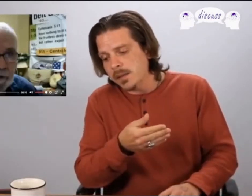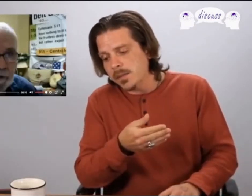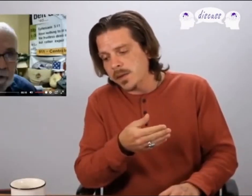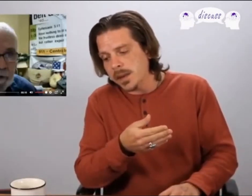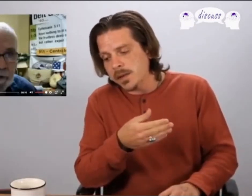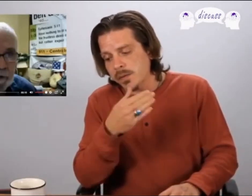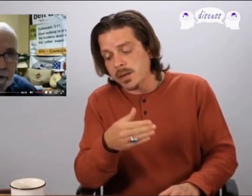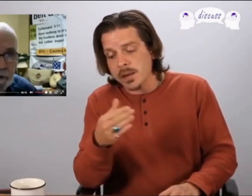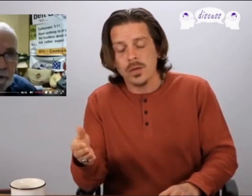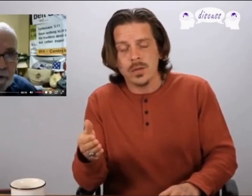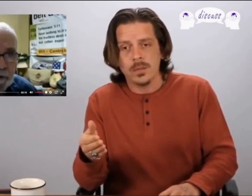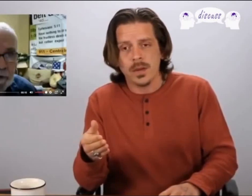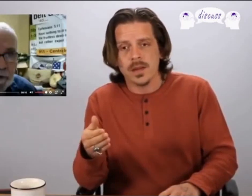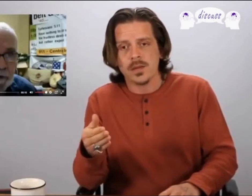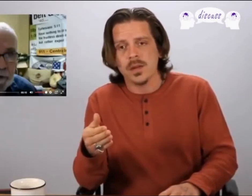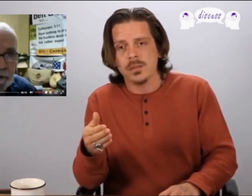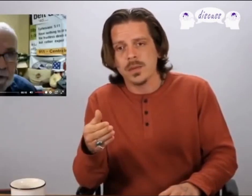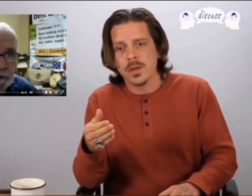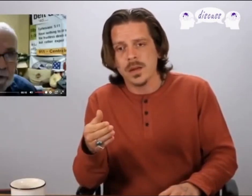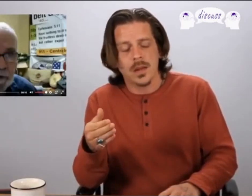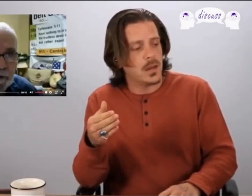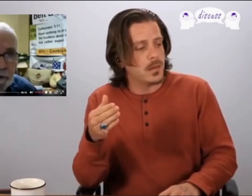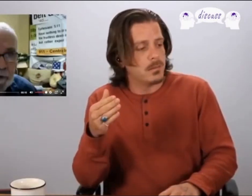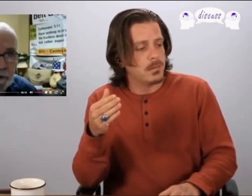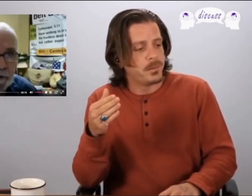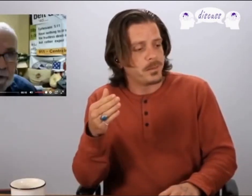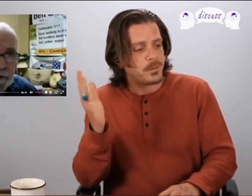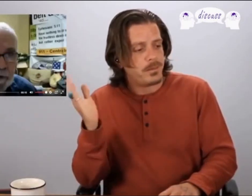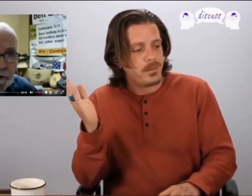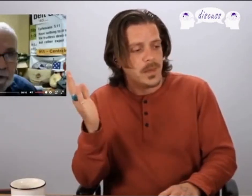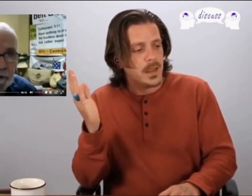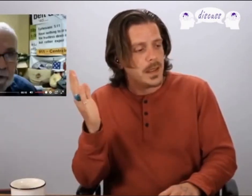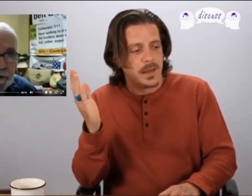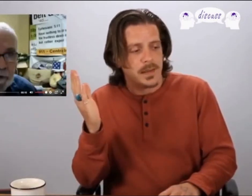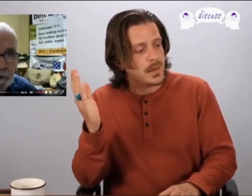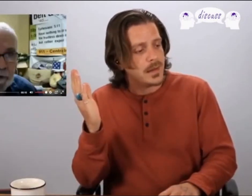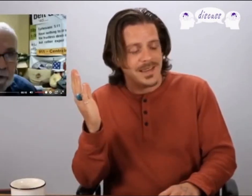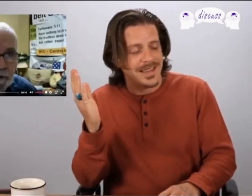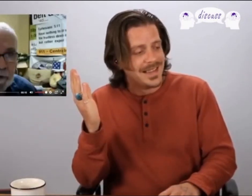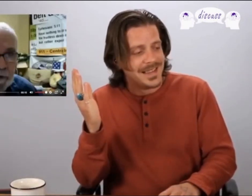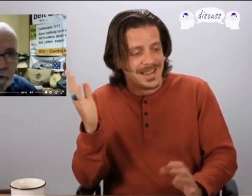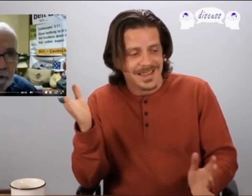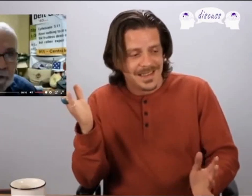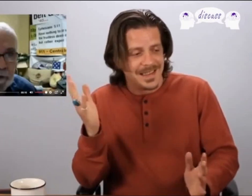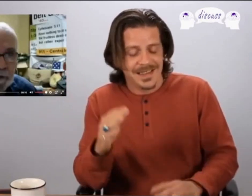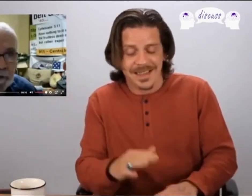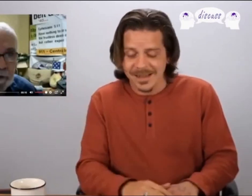speaks directly to President Trump and yeah I mean